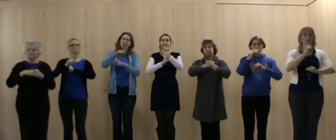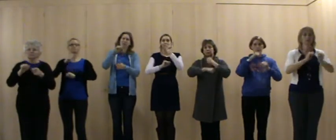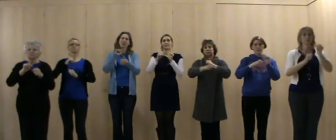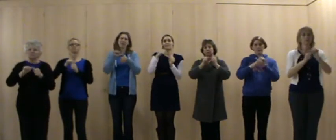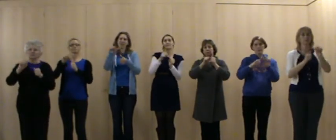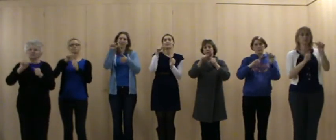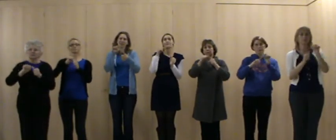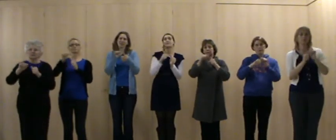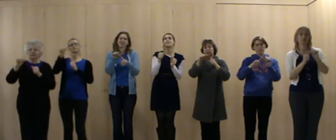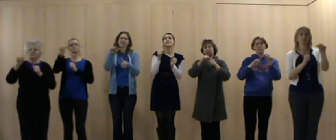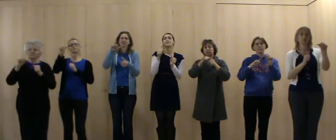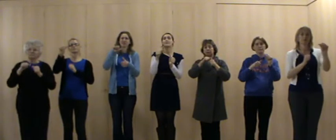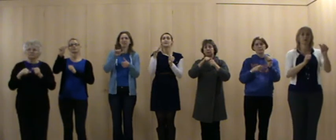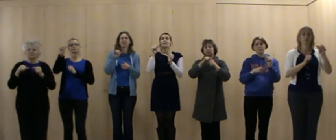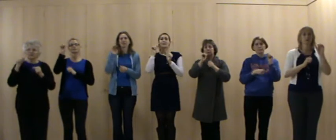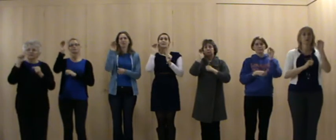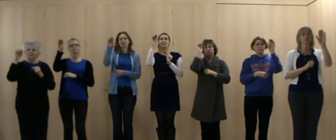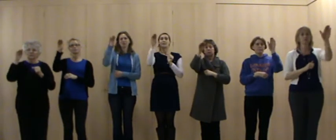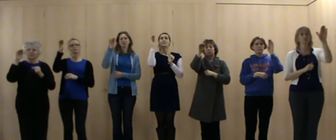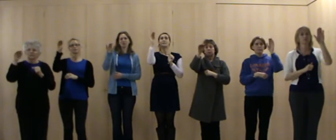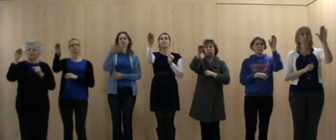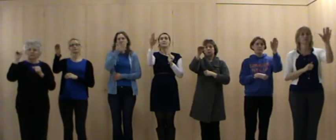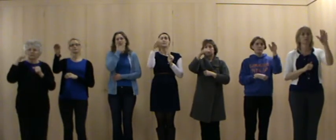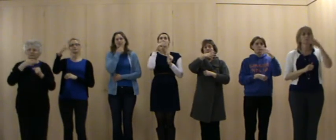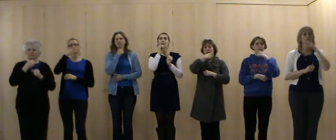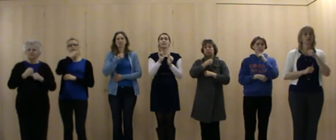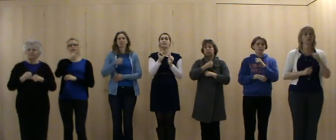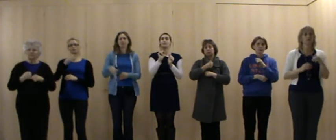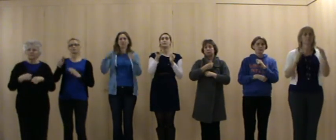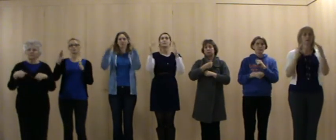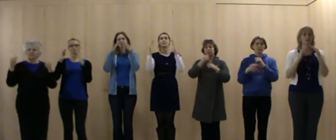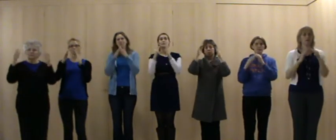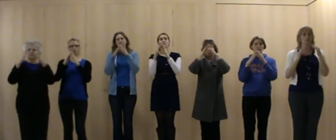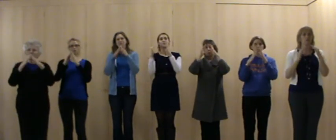inside out till the boys come home.